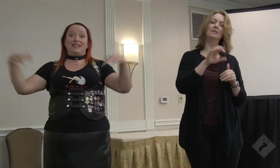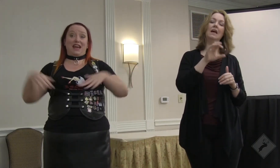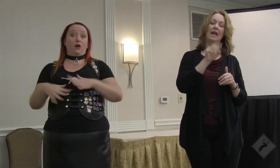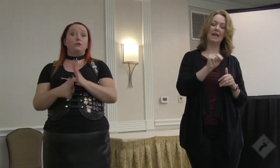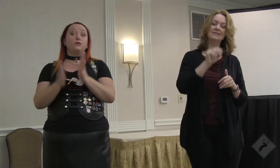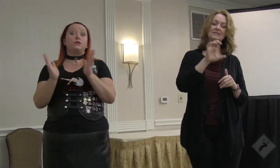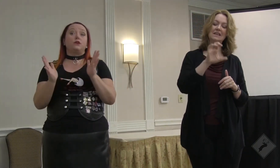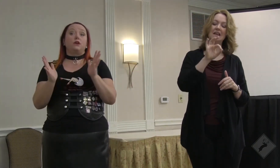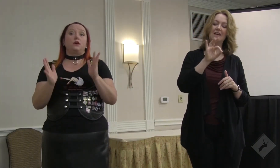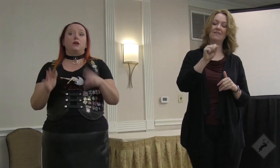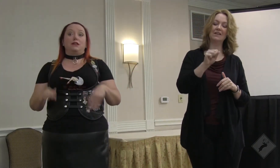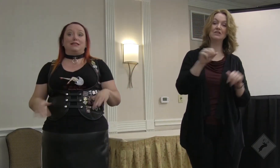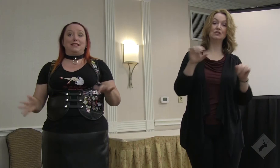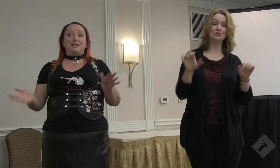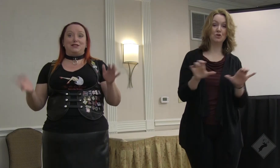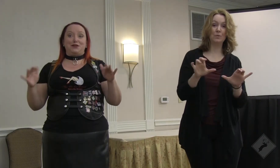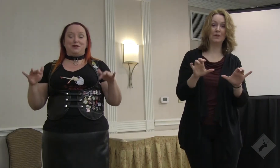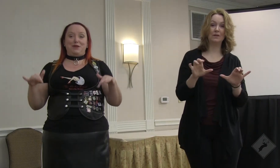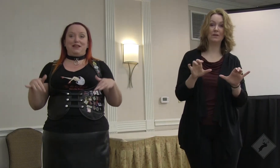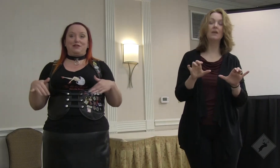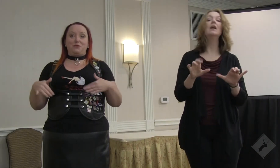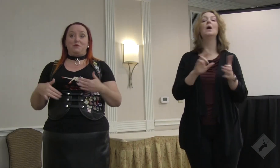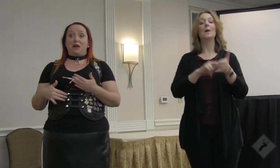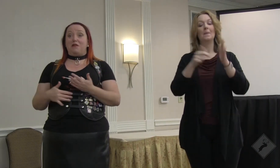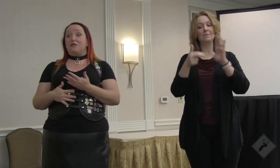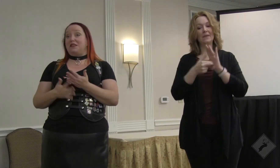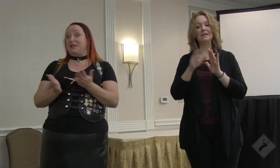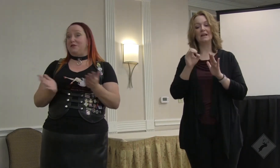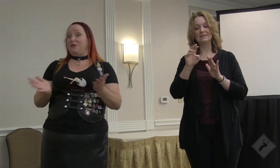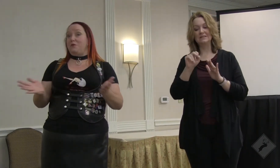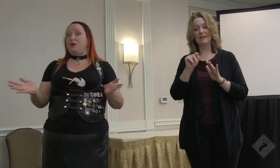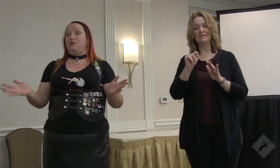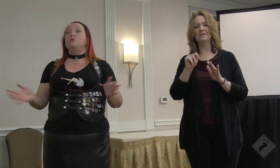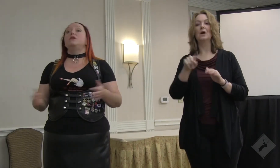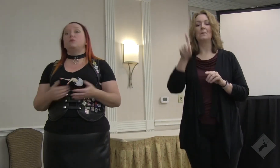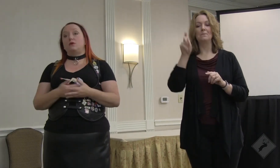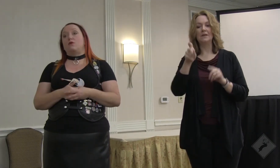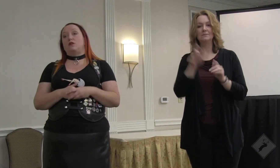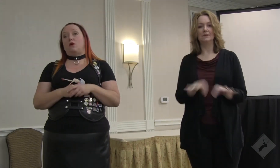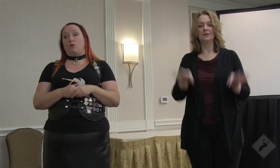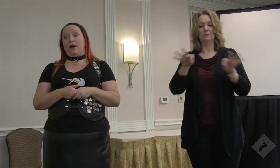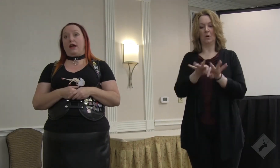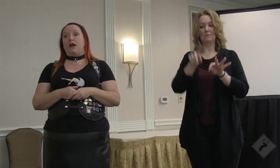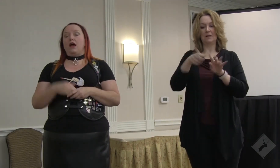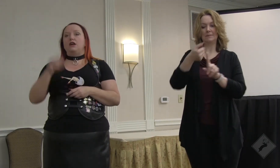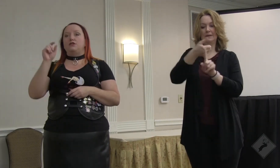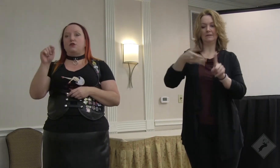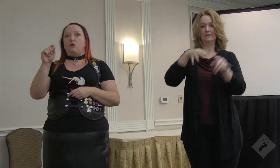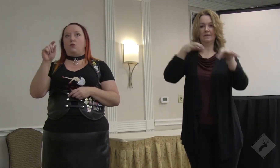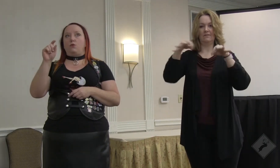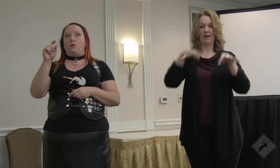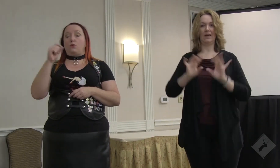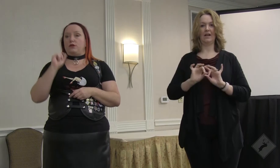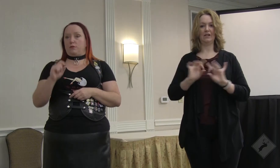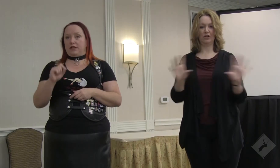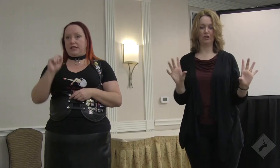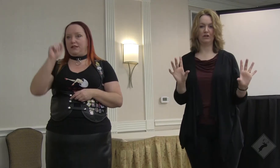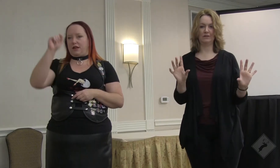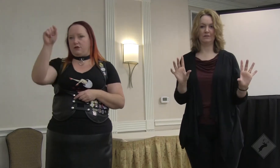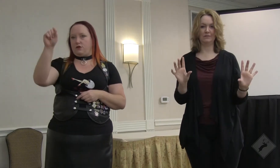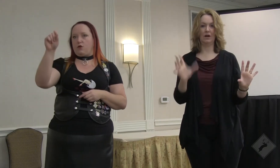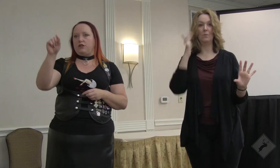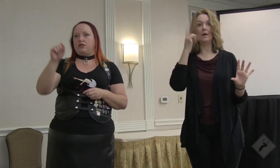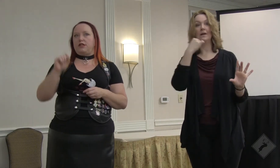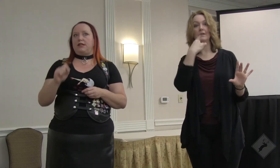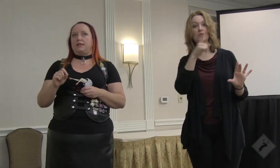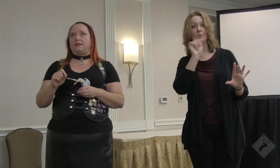consent to count. Doesn't necessarily mean it's going to make everything legal that we do, but it will go a long way. So the reason why I say